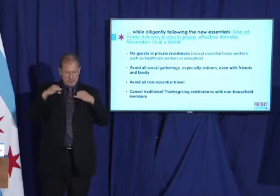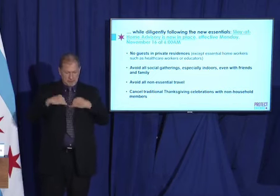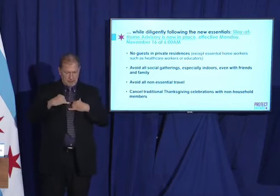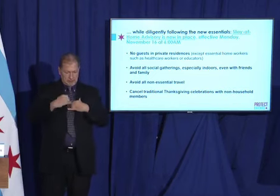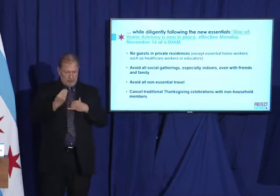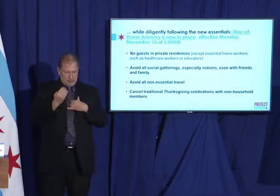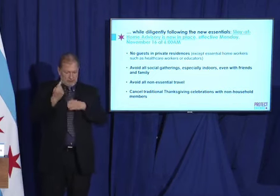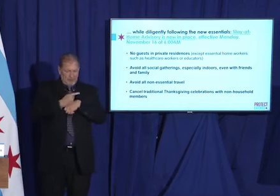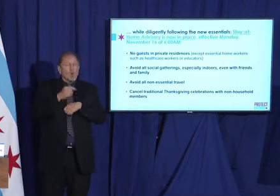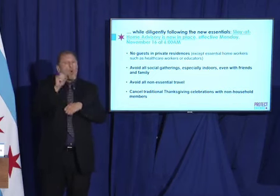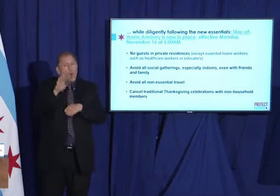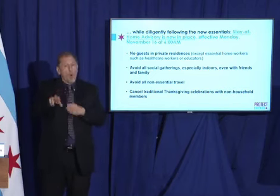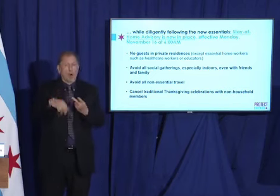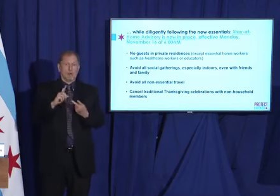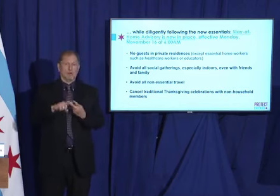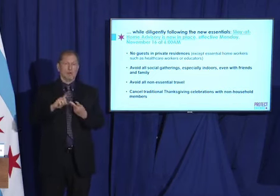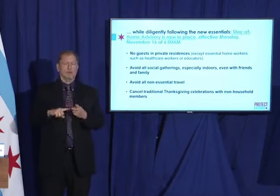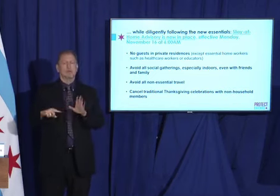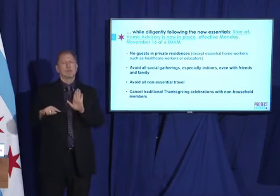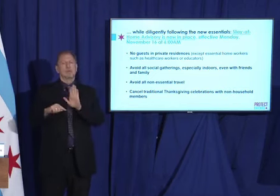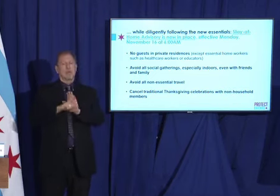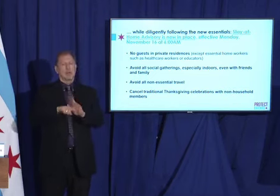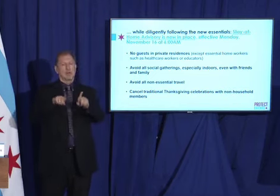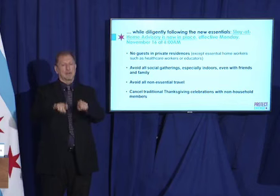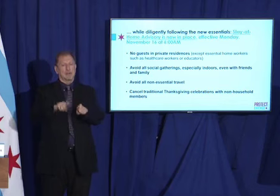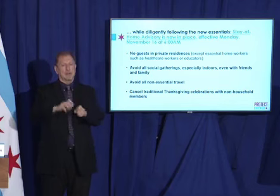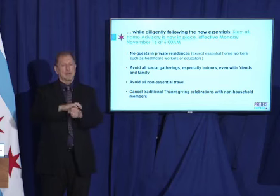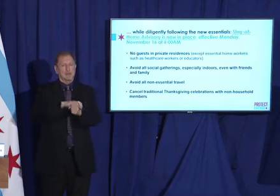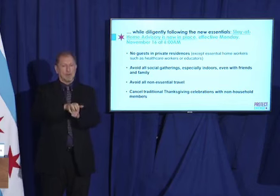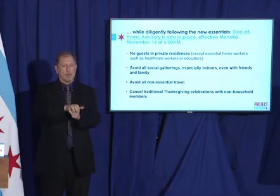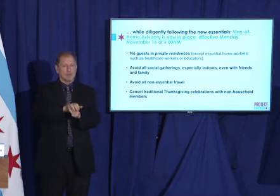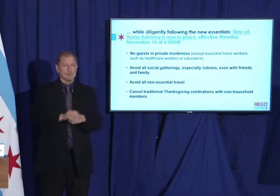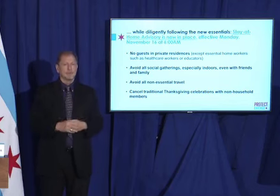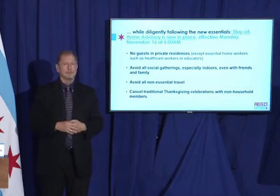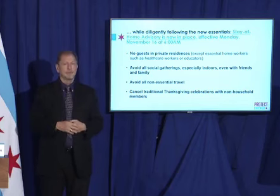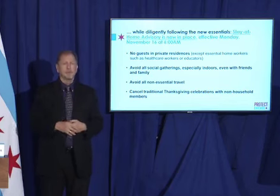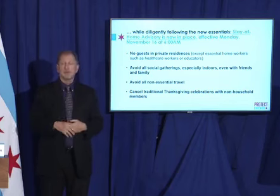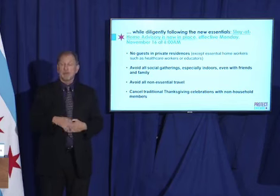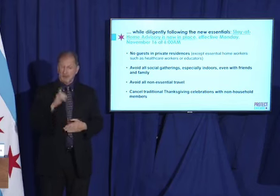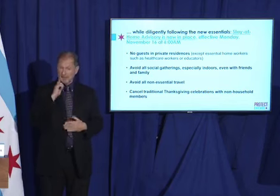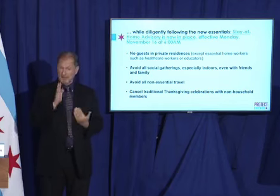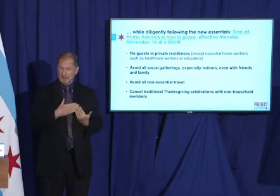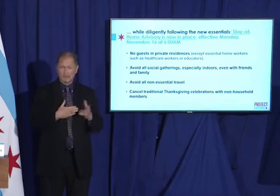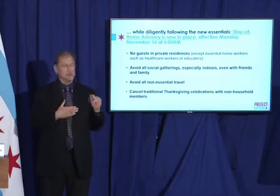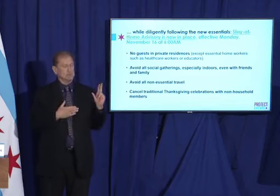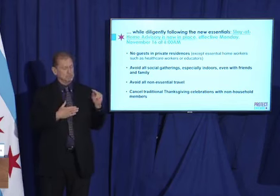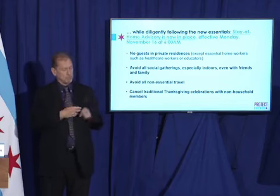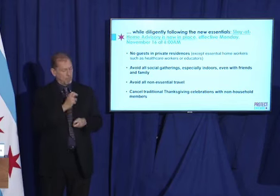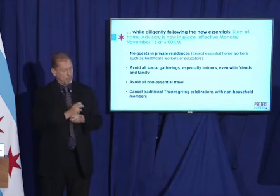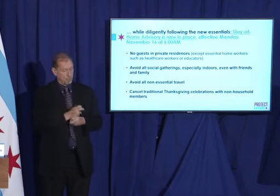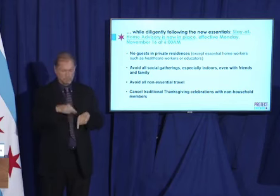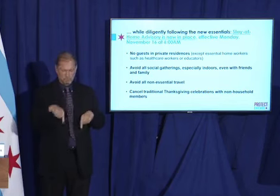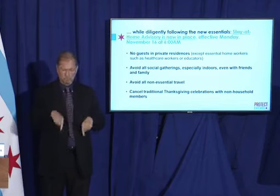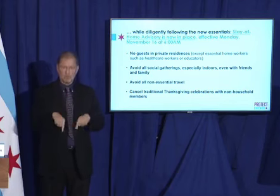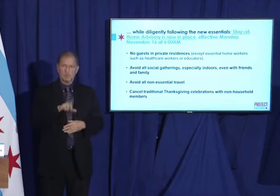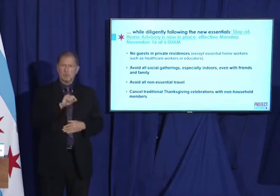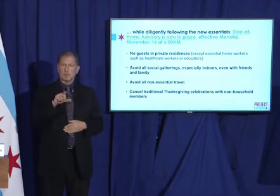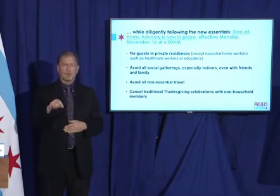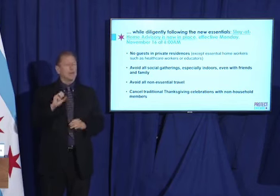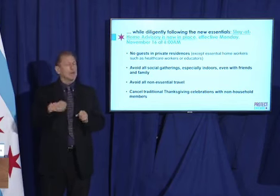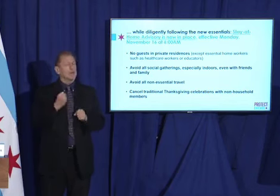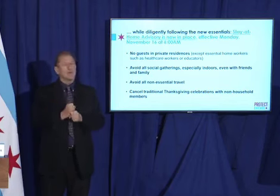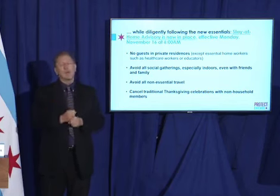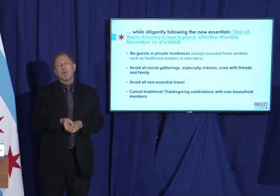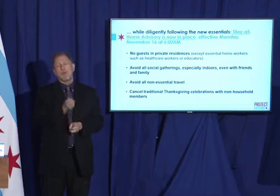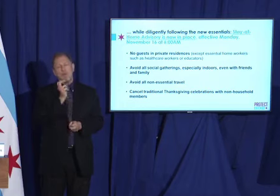And while this is tough, and of course this whole year has been tough, we must tell you, you